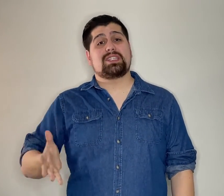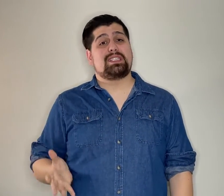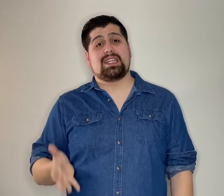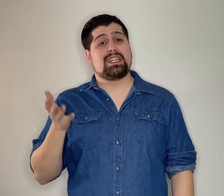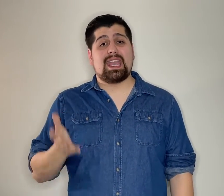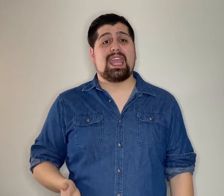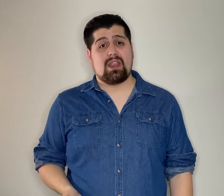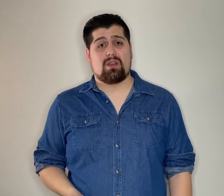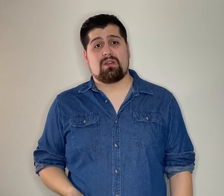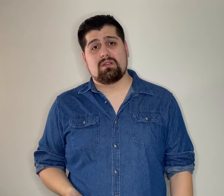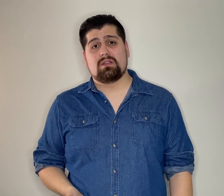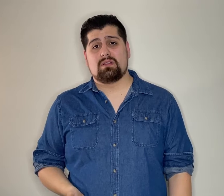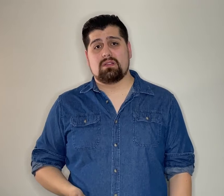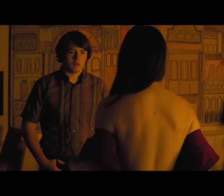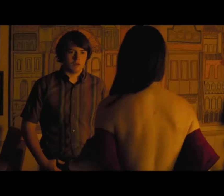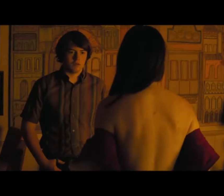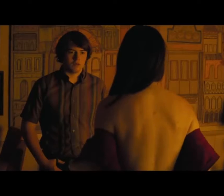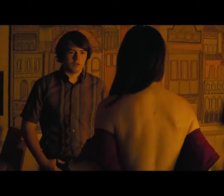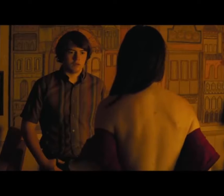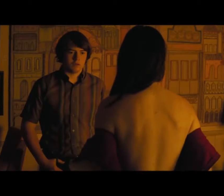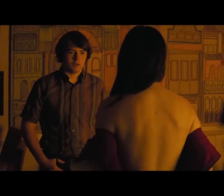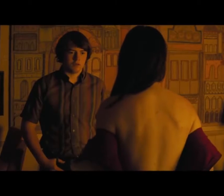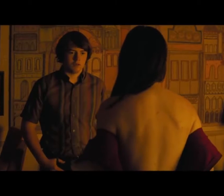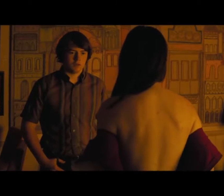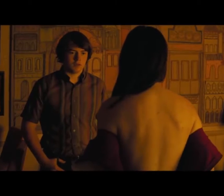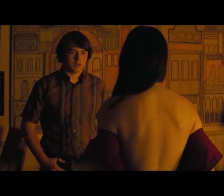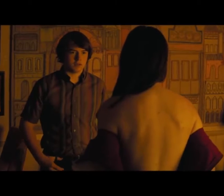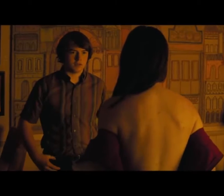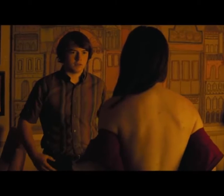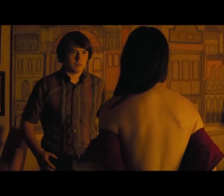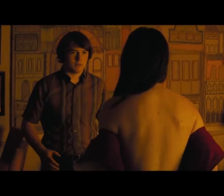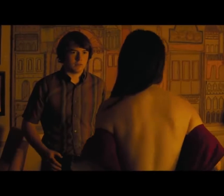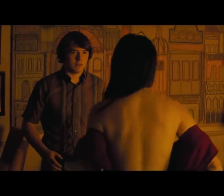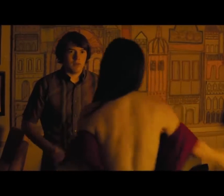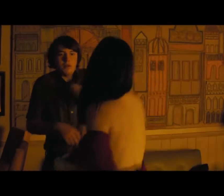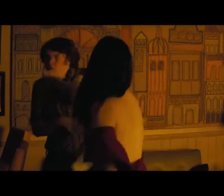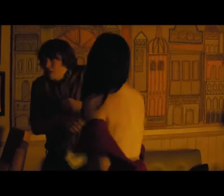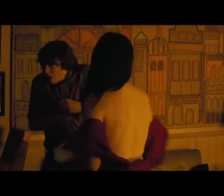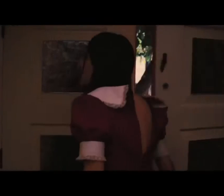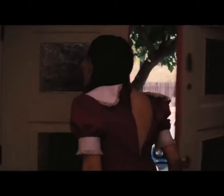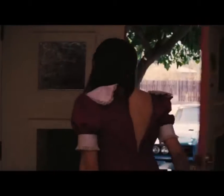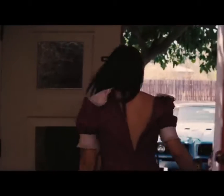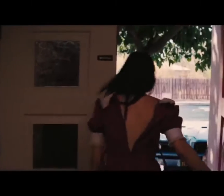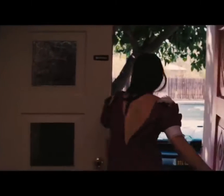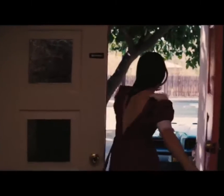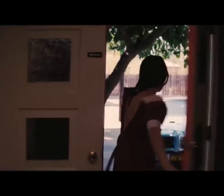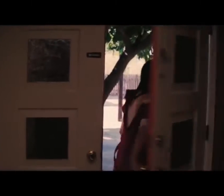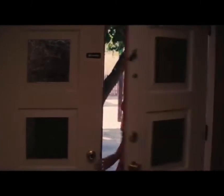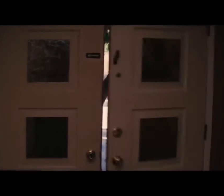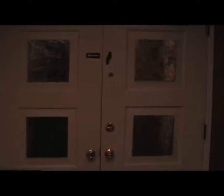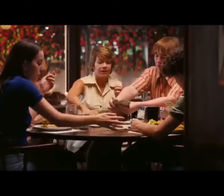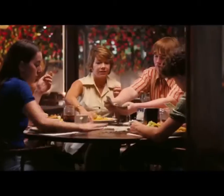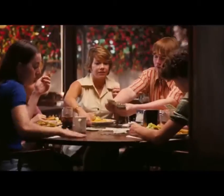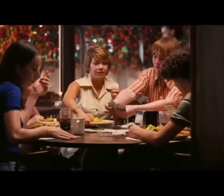just didn't care That being said, the performances are all outstanding Especially that of Alana She has that